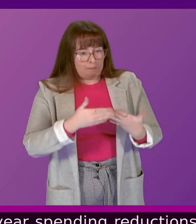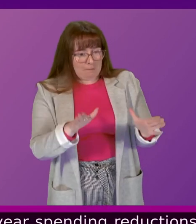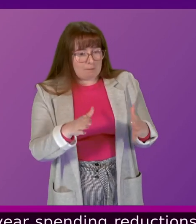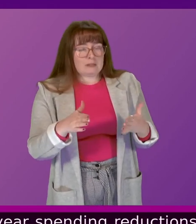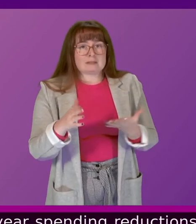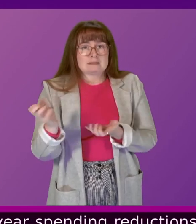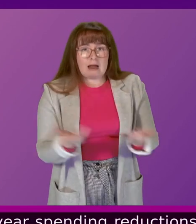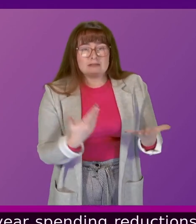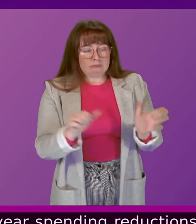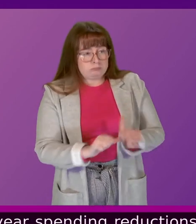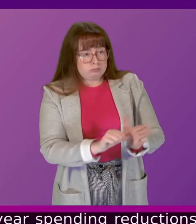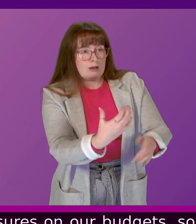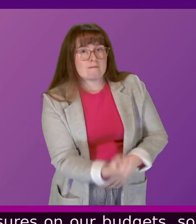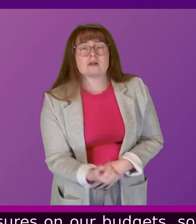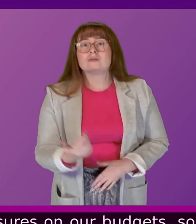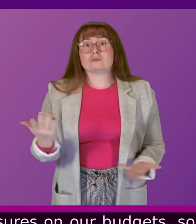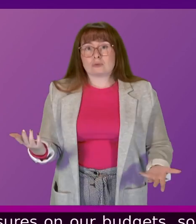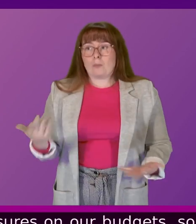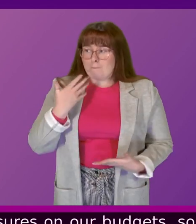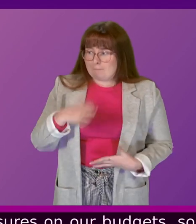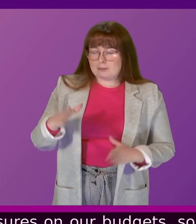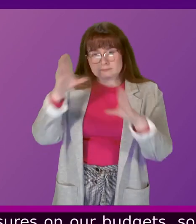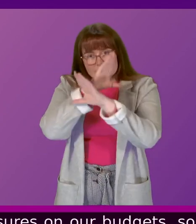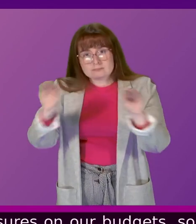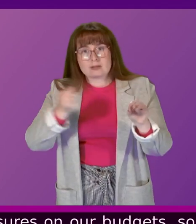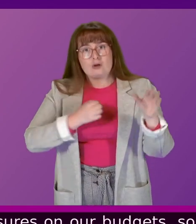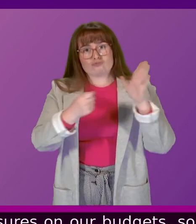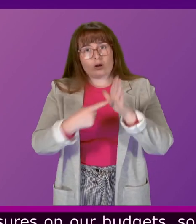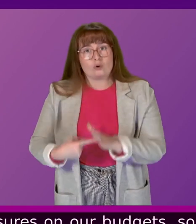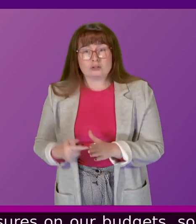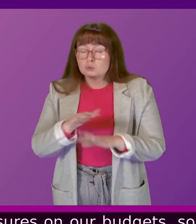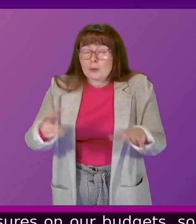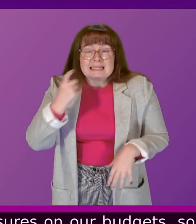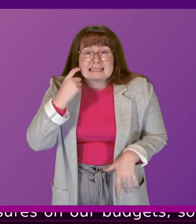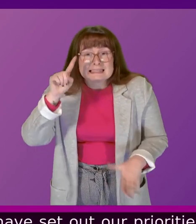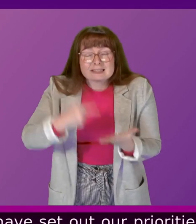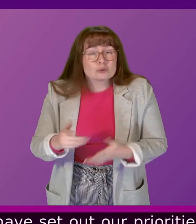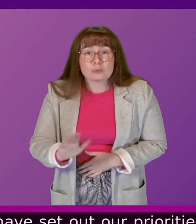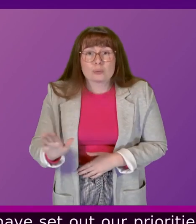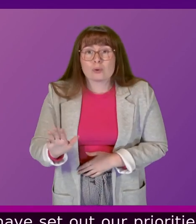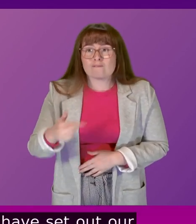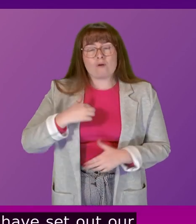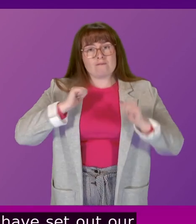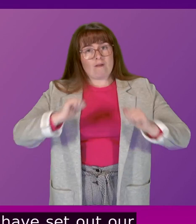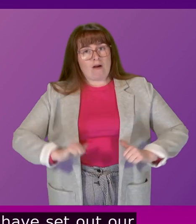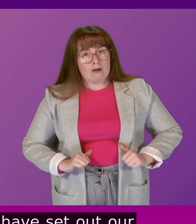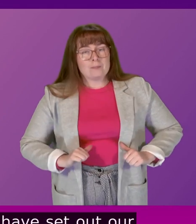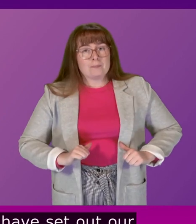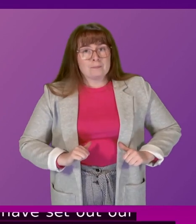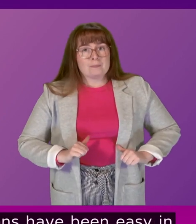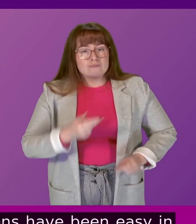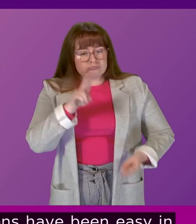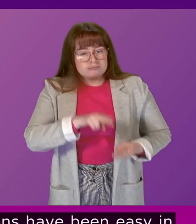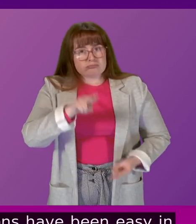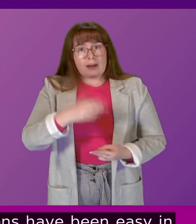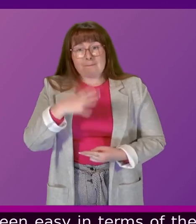difference here. We have set out our priorities. None of these decisions have been easy. In terms of the agriculture reductions